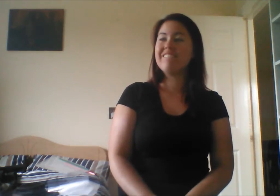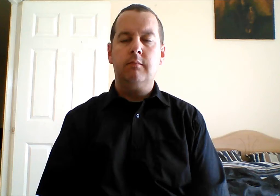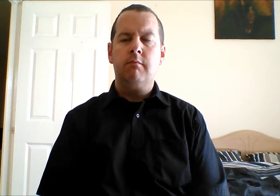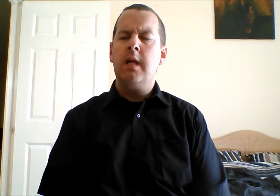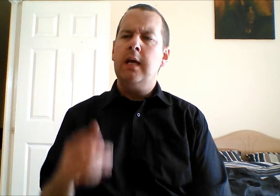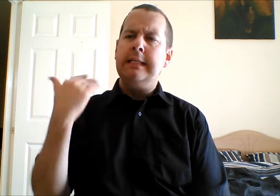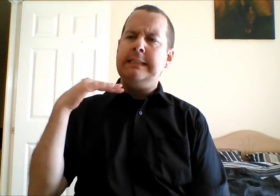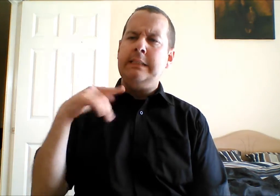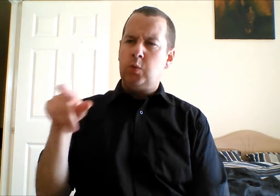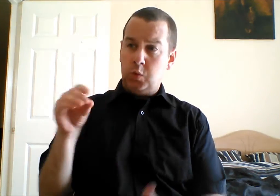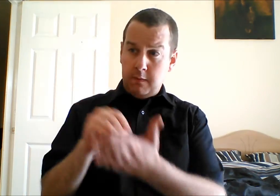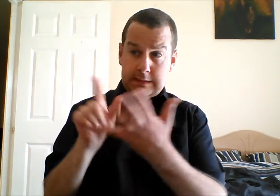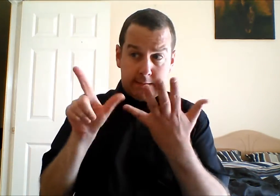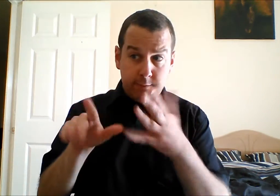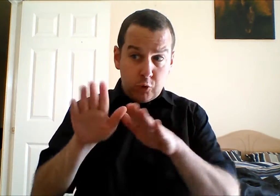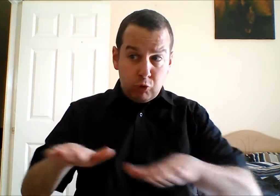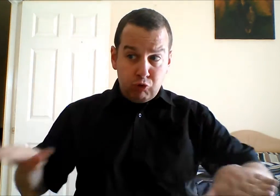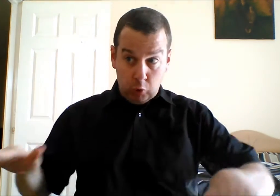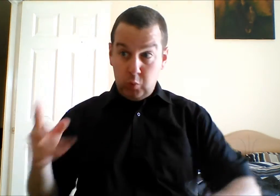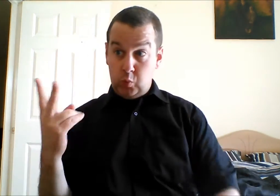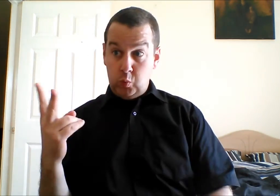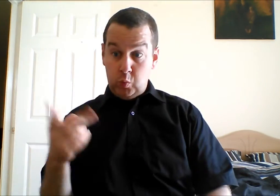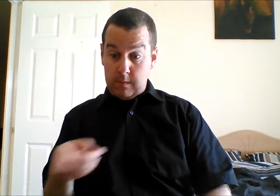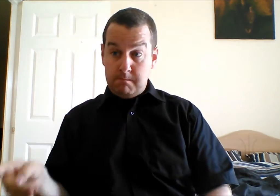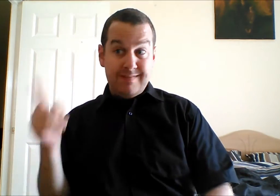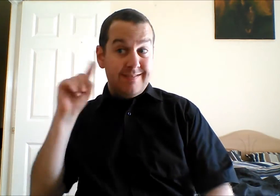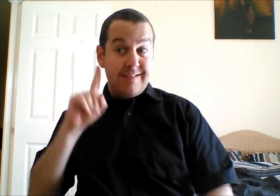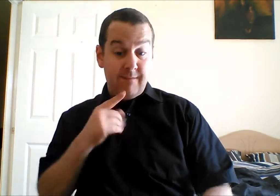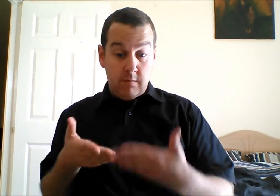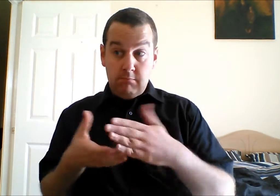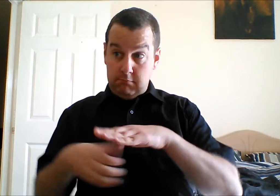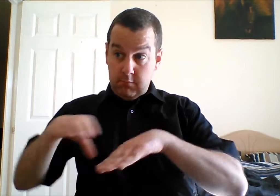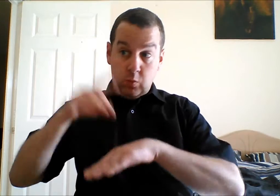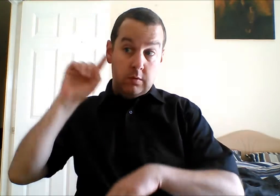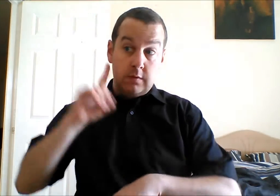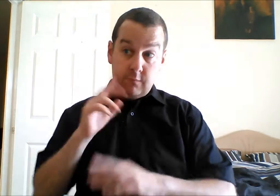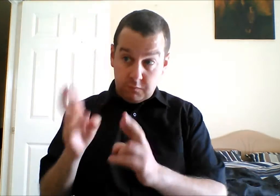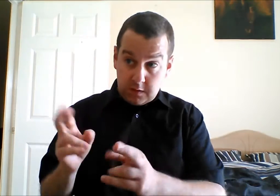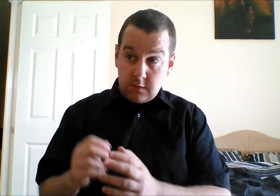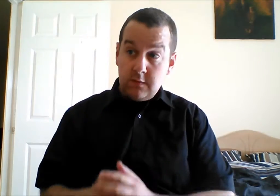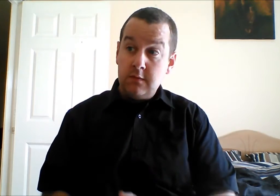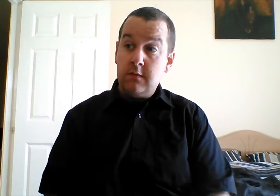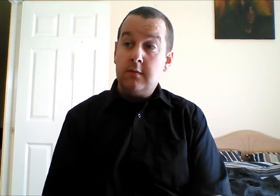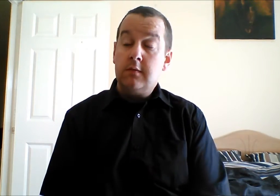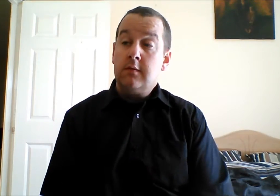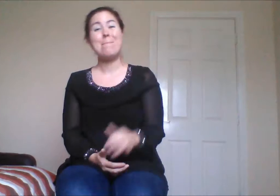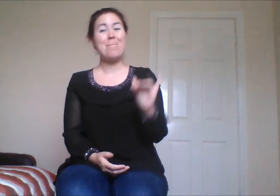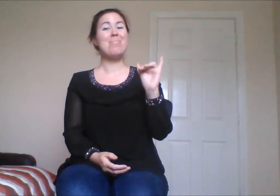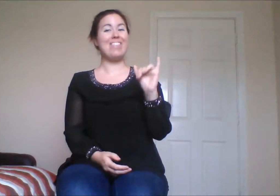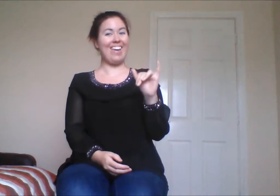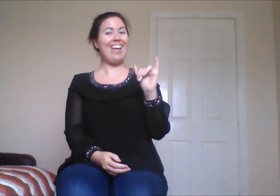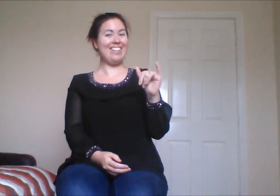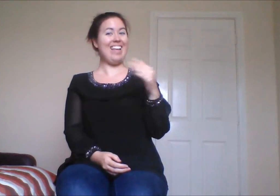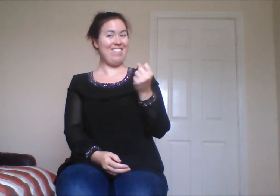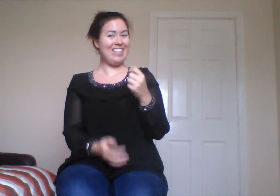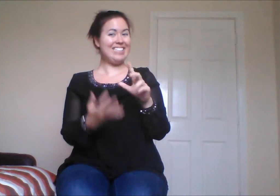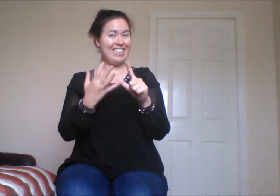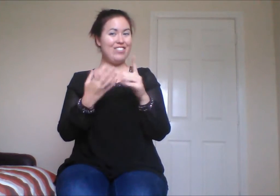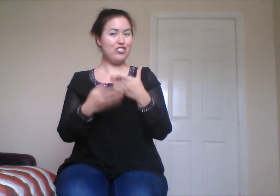Deirdre, I think you have seven children. Two of your children are deaf, were born deaf. Yeah, two of the seven children